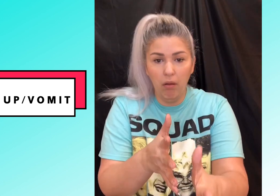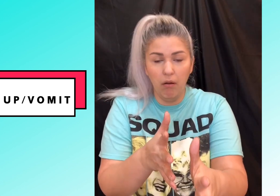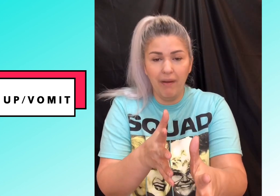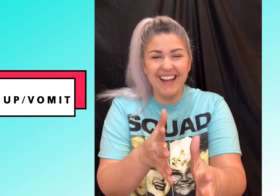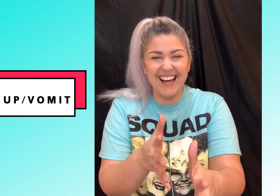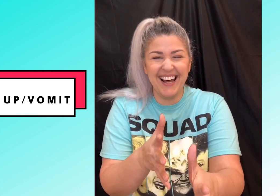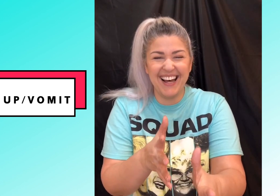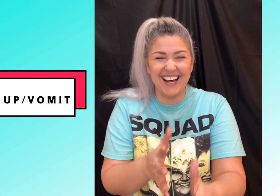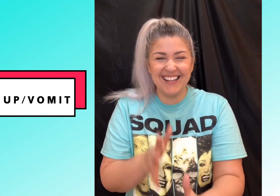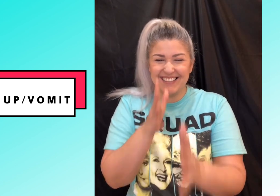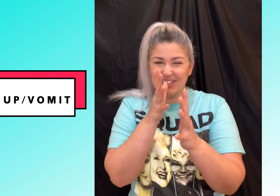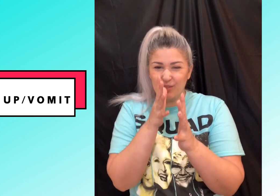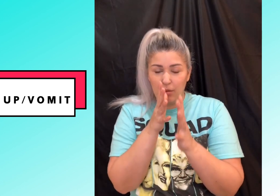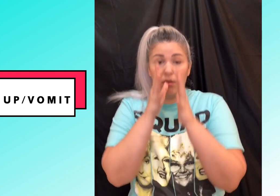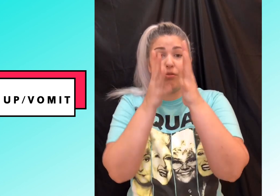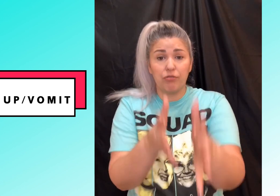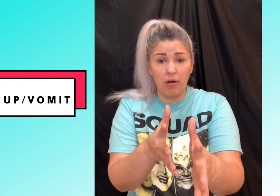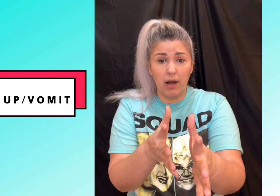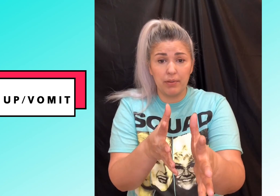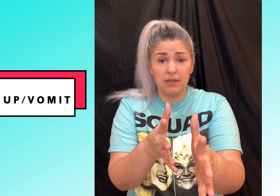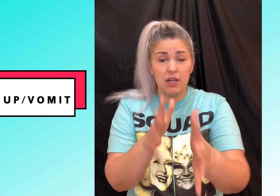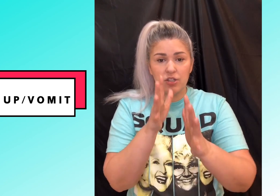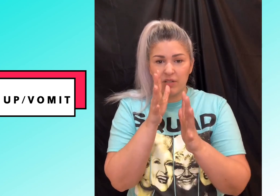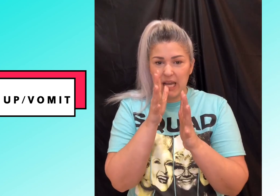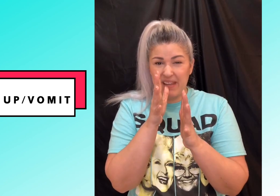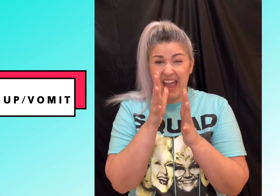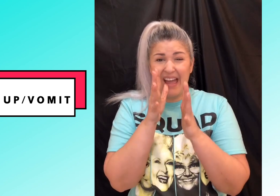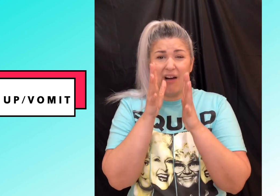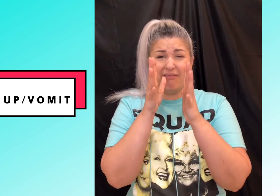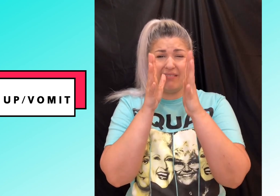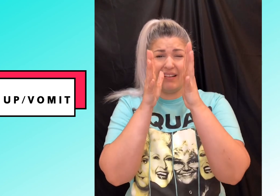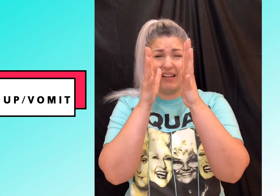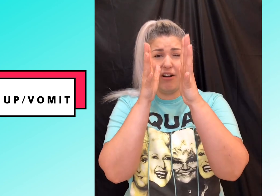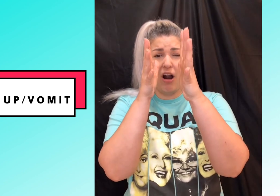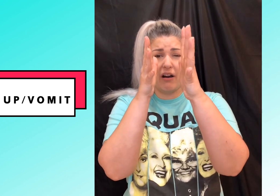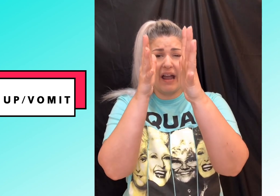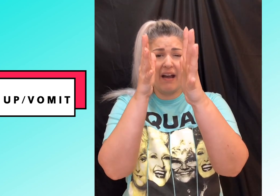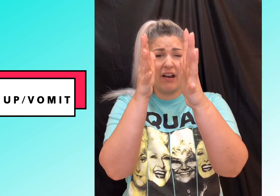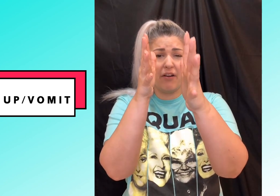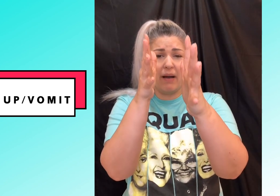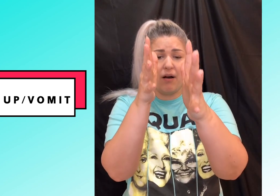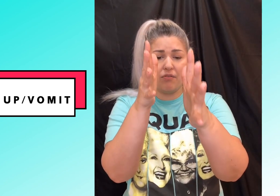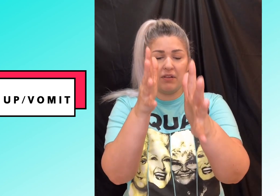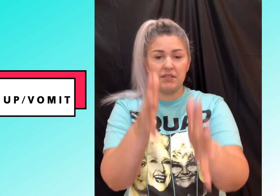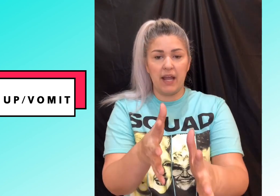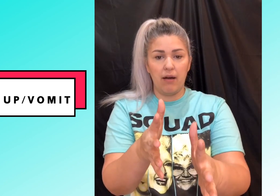up so it's coming out in an arc out of your mouth and down